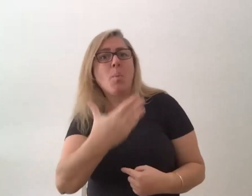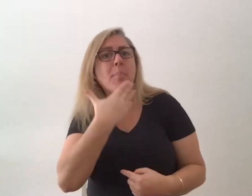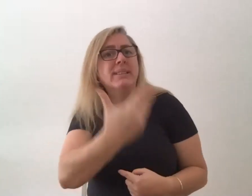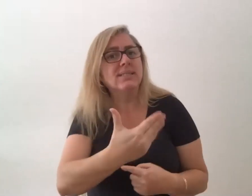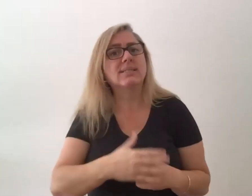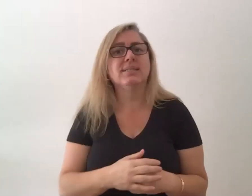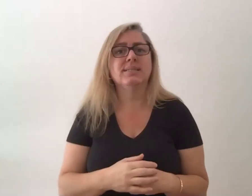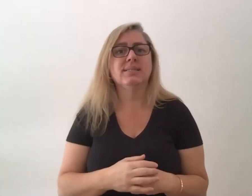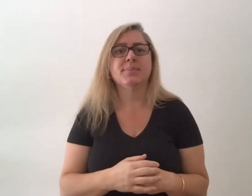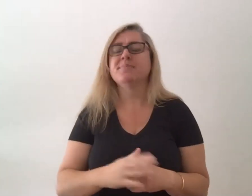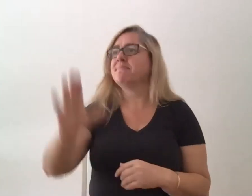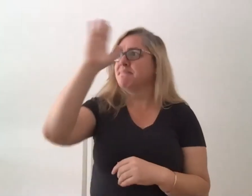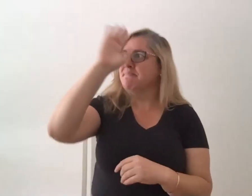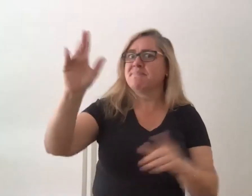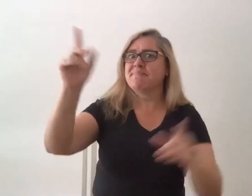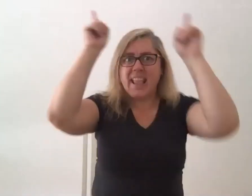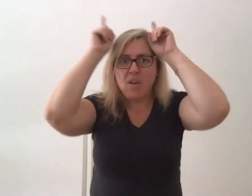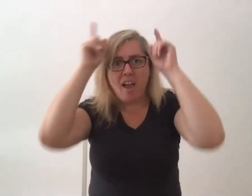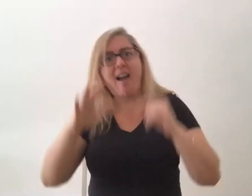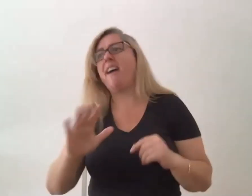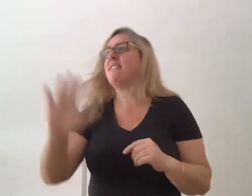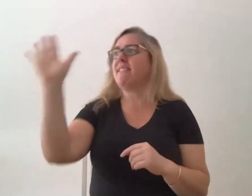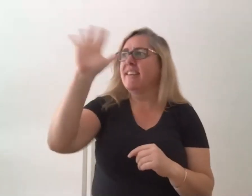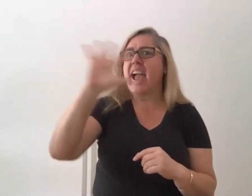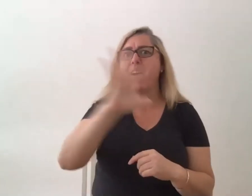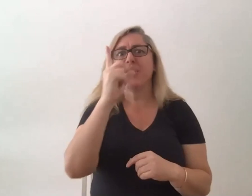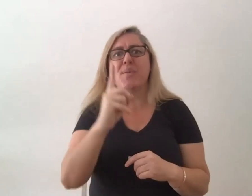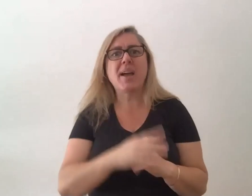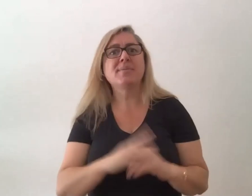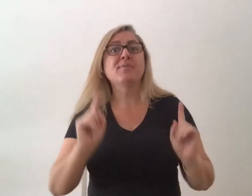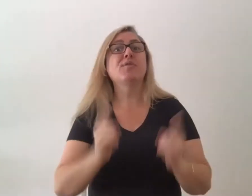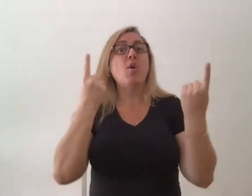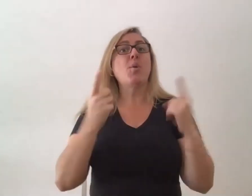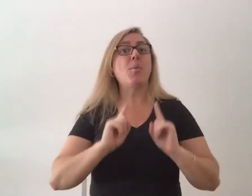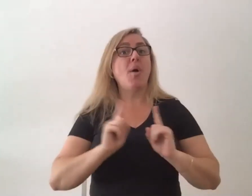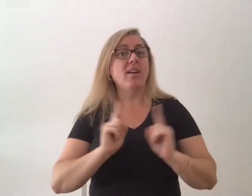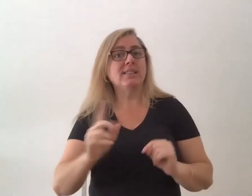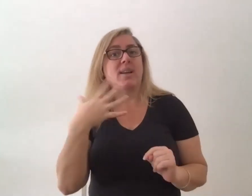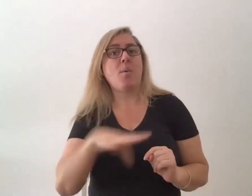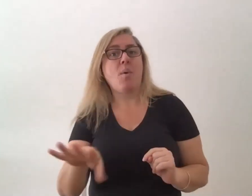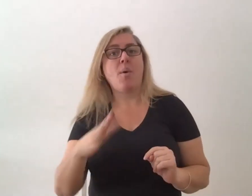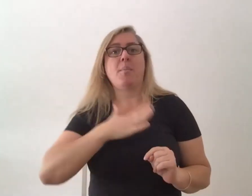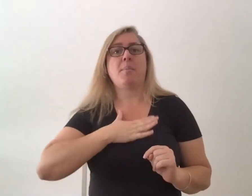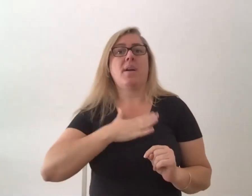Hi, Caroline. Hi, everyone. And first of all, I just want to mention that my fantastic Zoom microphone